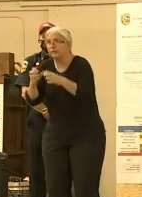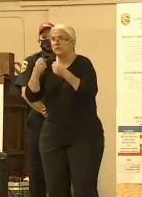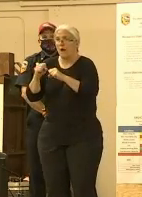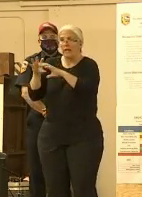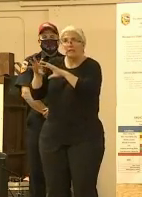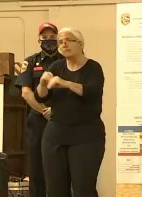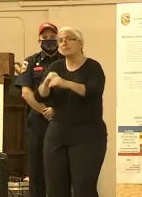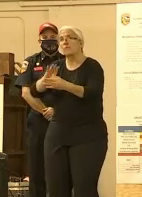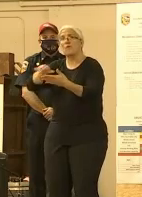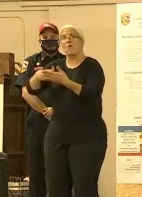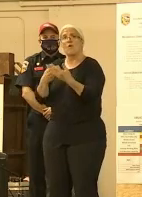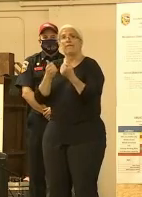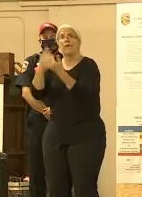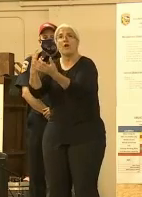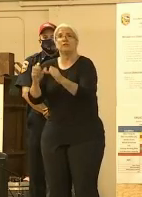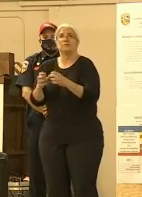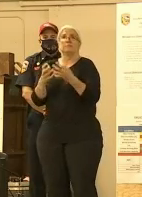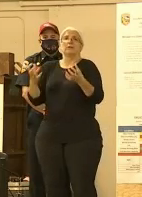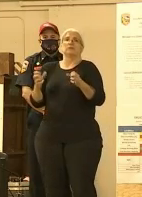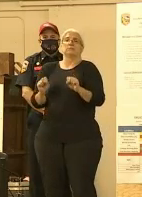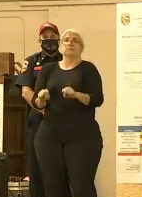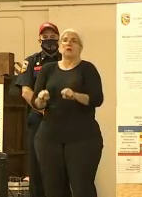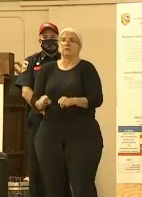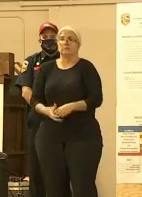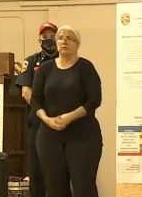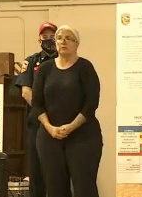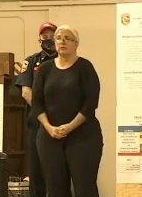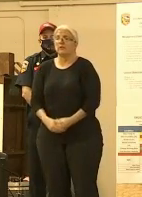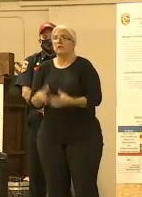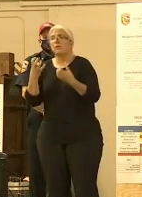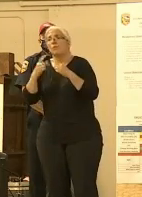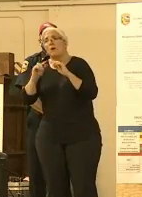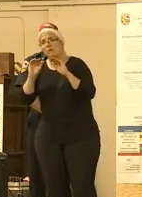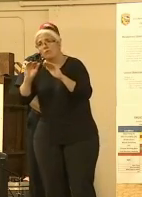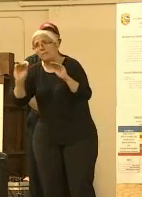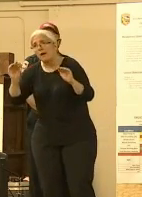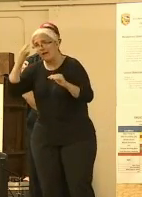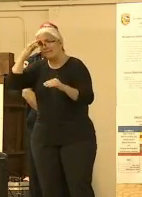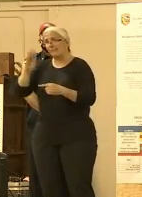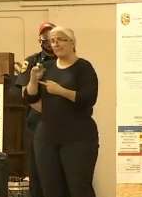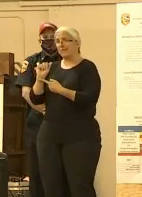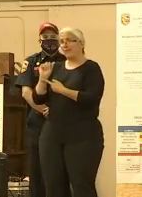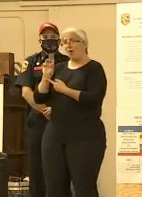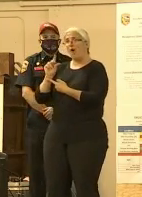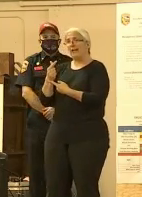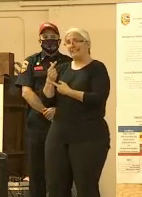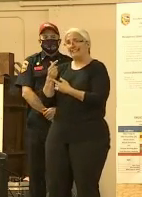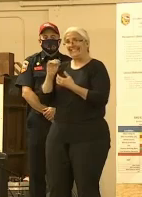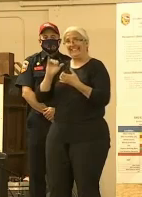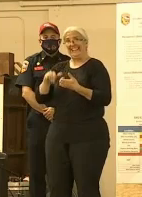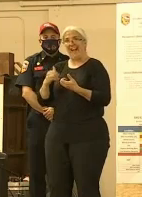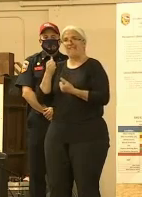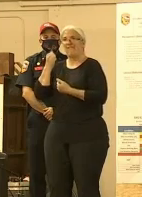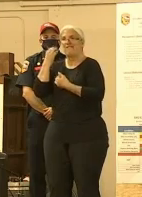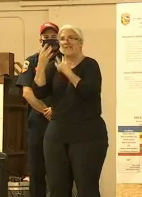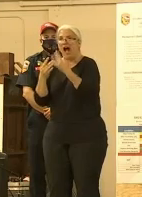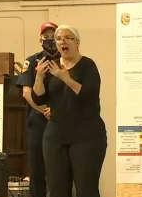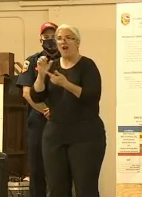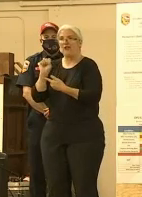I want to remind everyone it's August. Fire season lasts many months, and typically